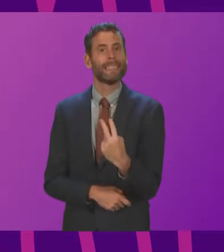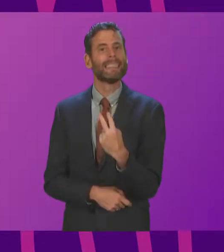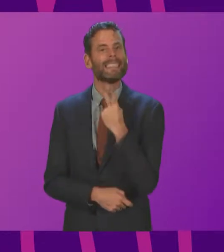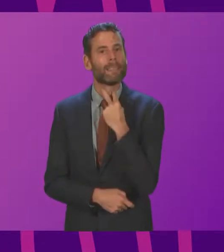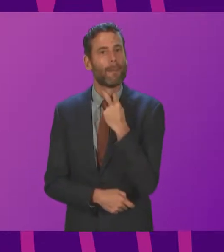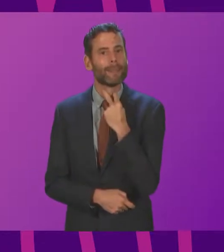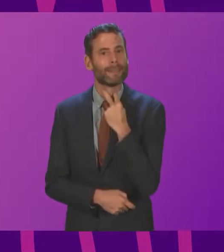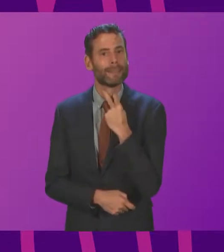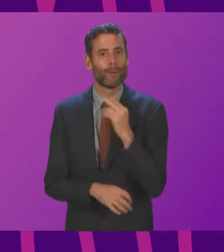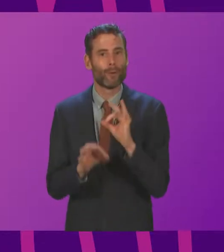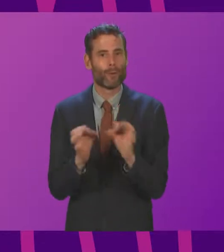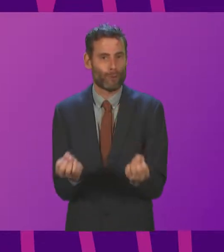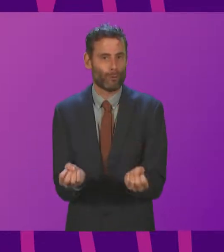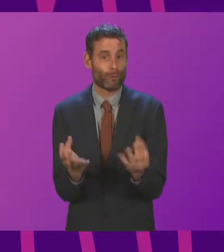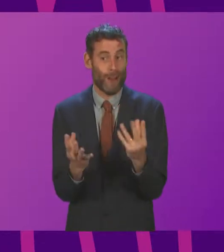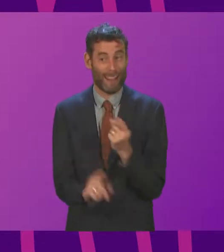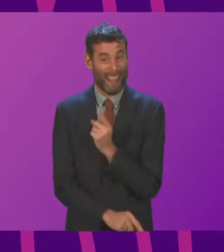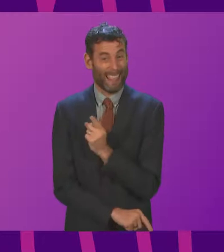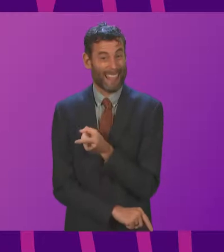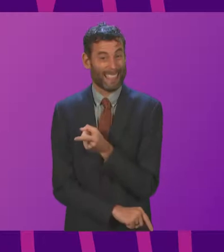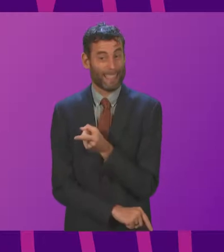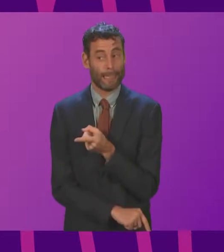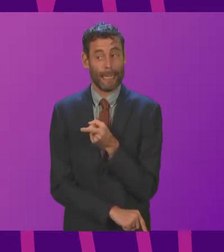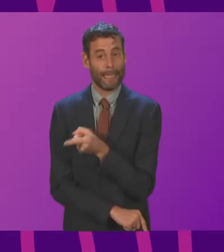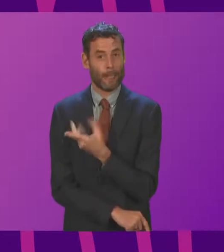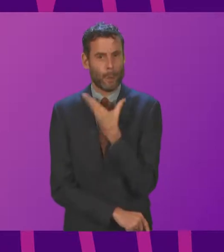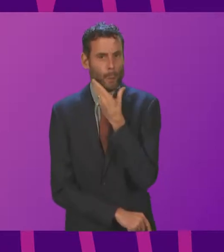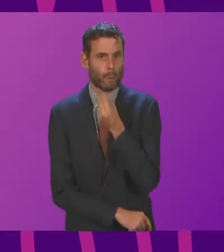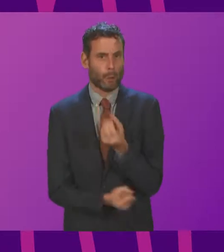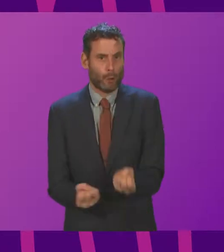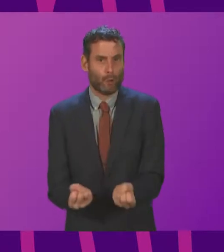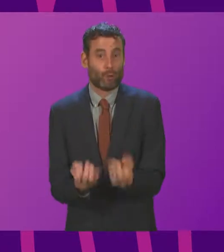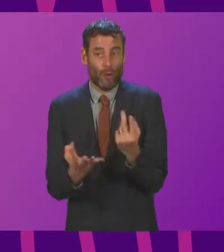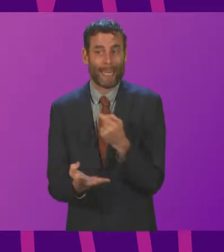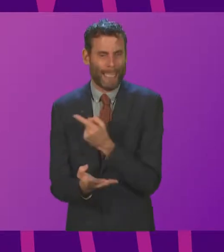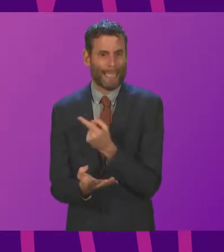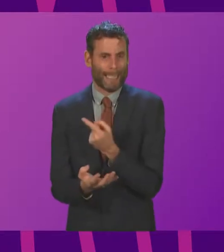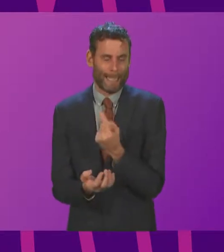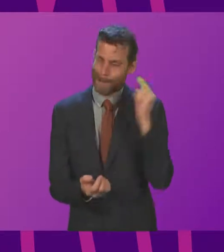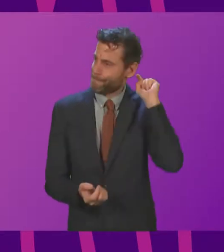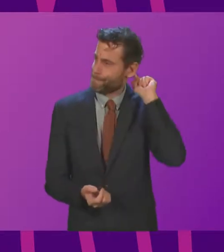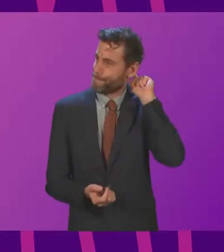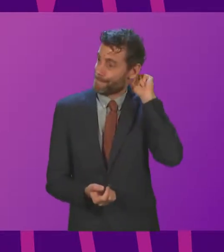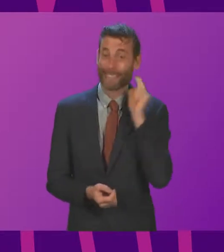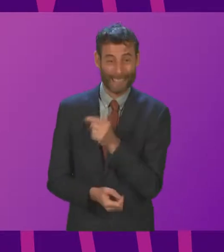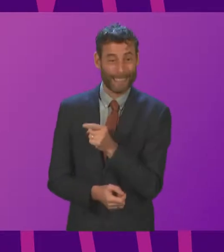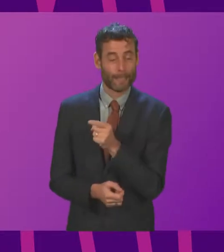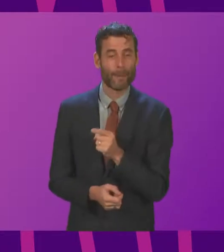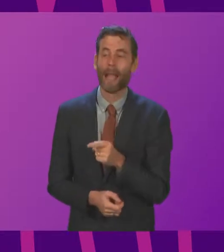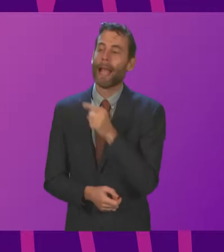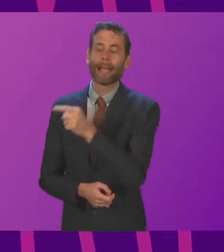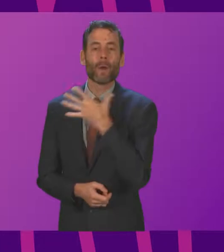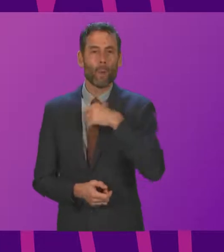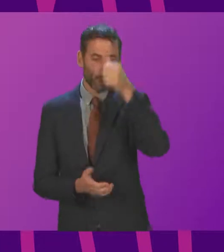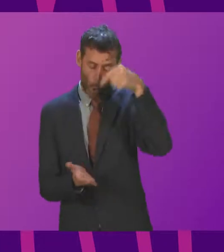has been resolved, because he would rather have seen it continue. And he wants to know the detail. Again,